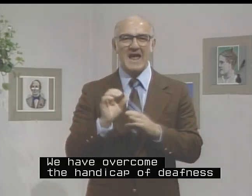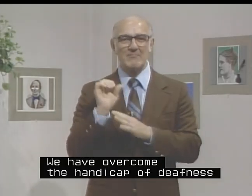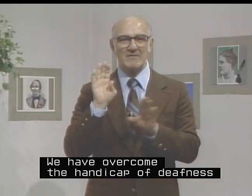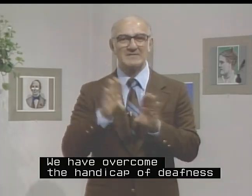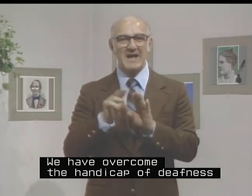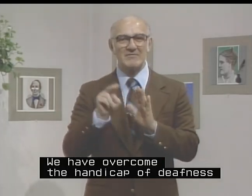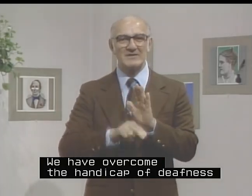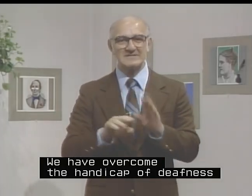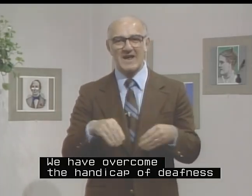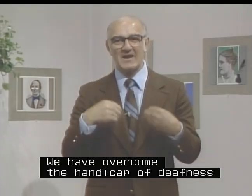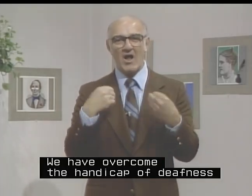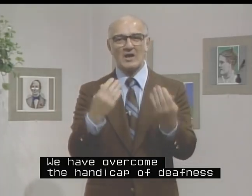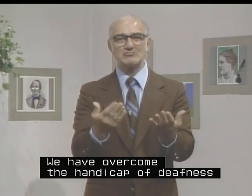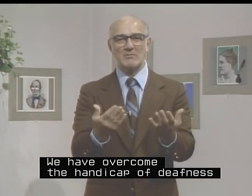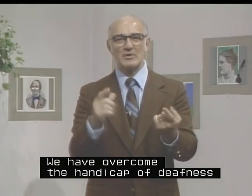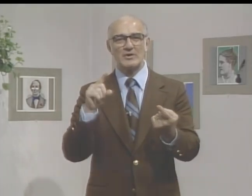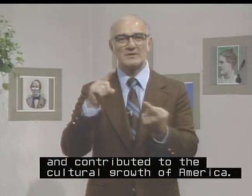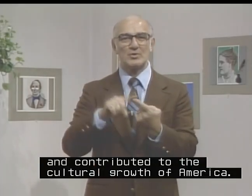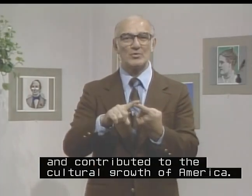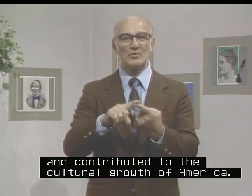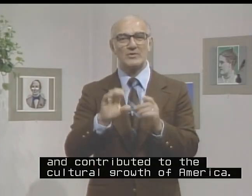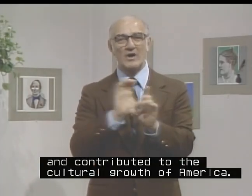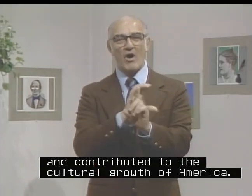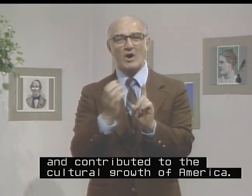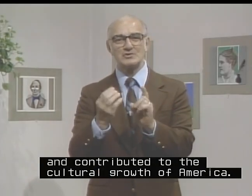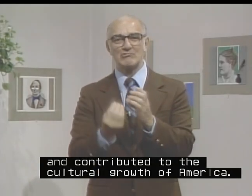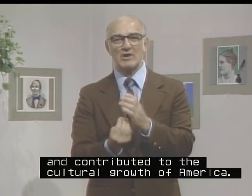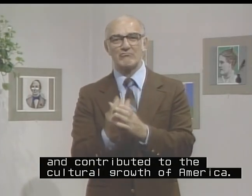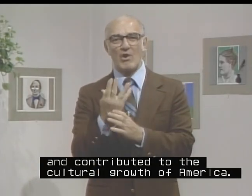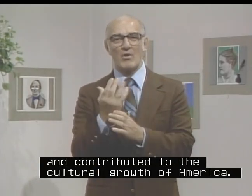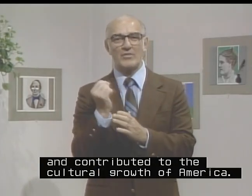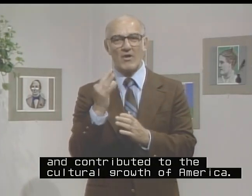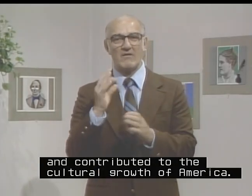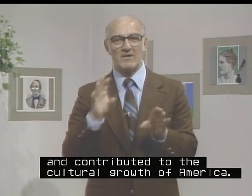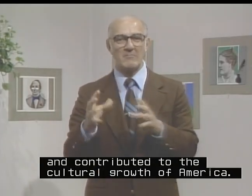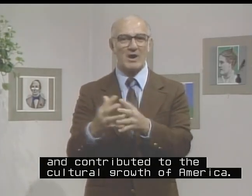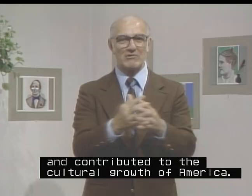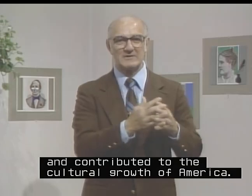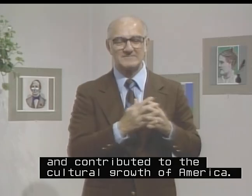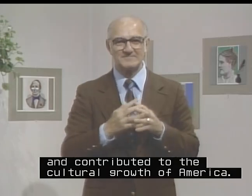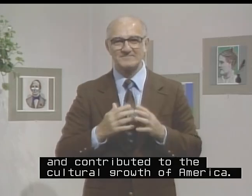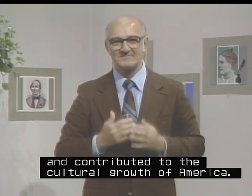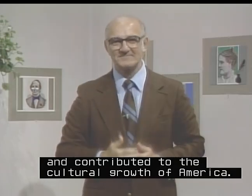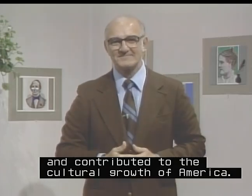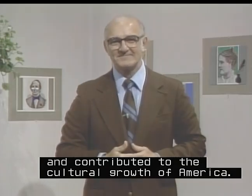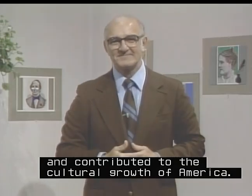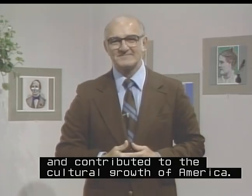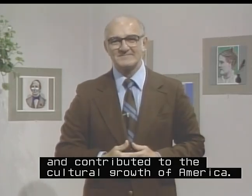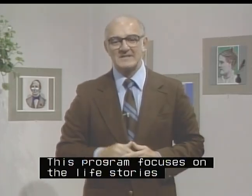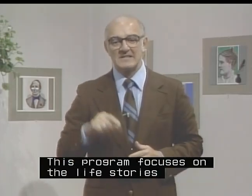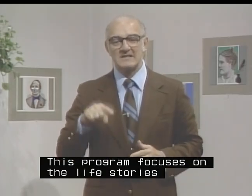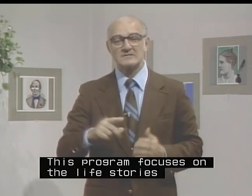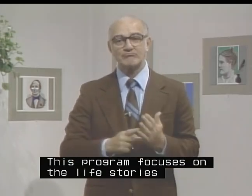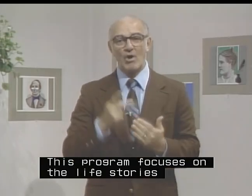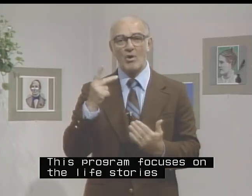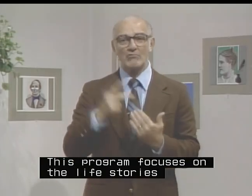of deafness and contributed to the cultural growth of America. This program